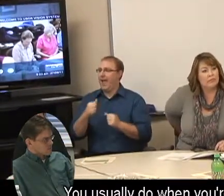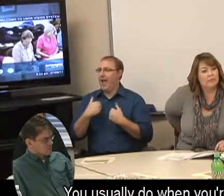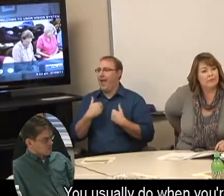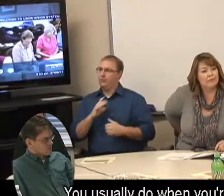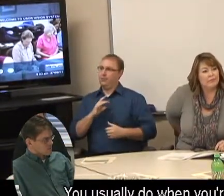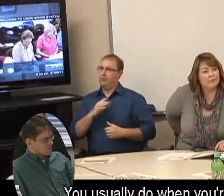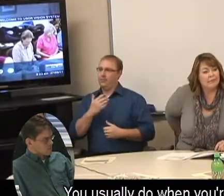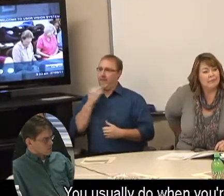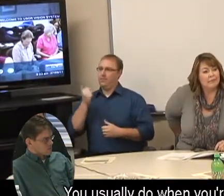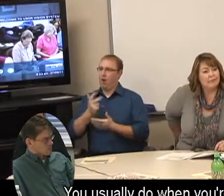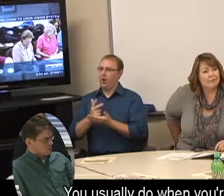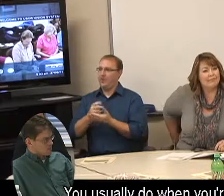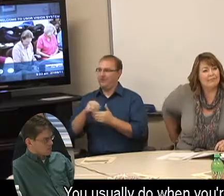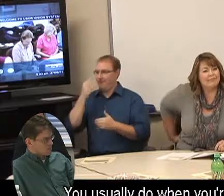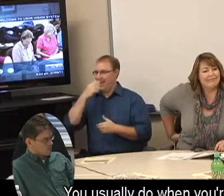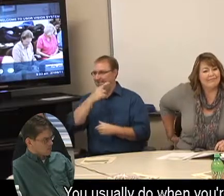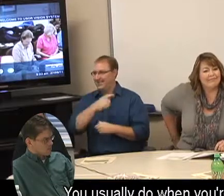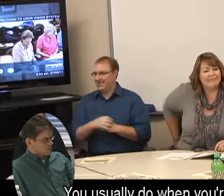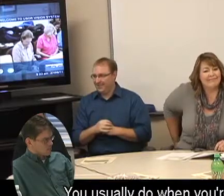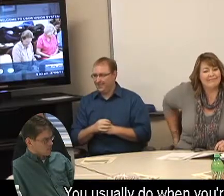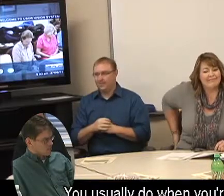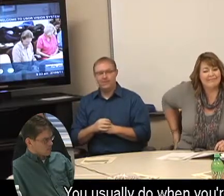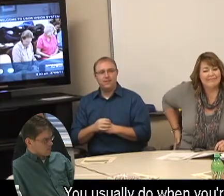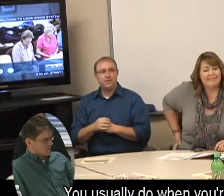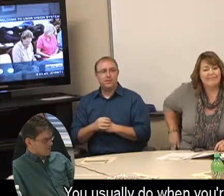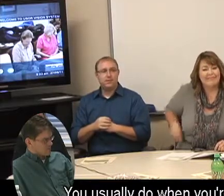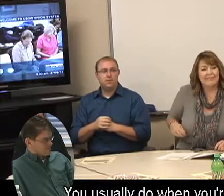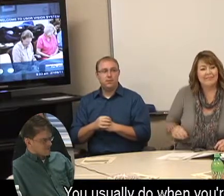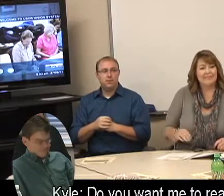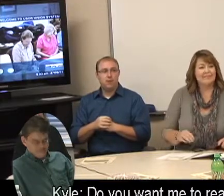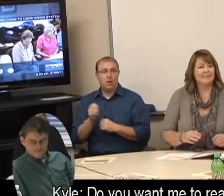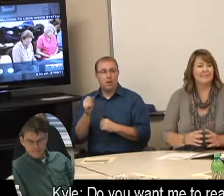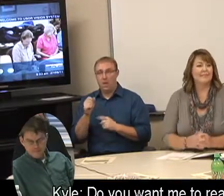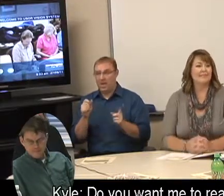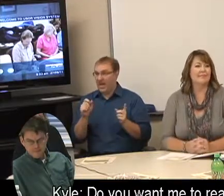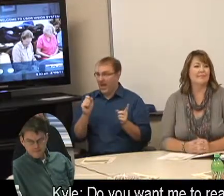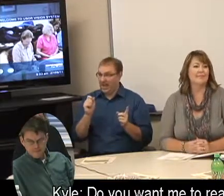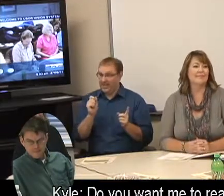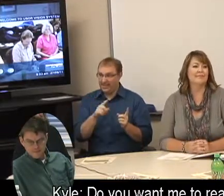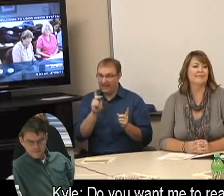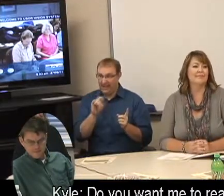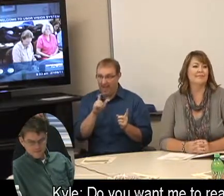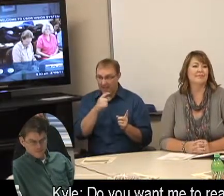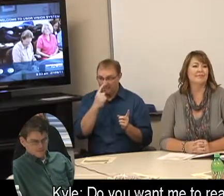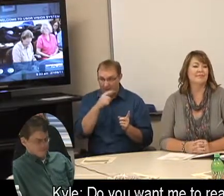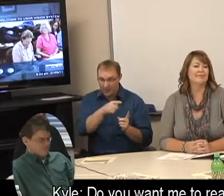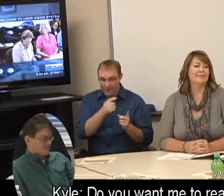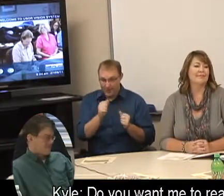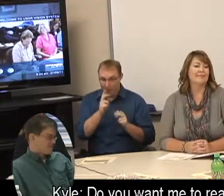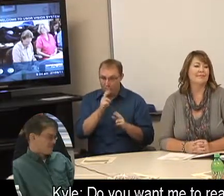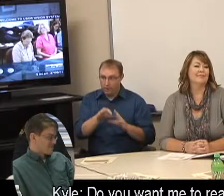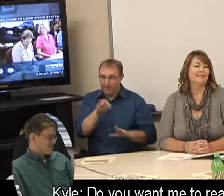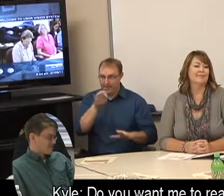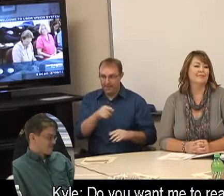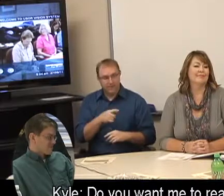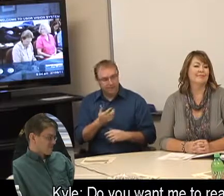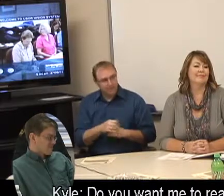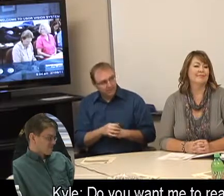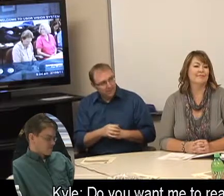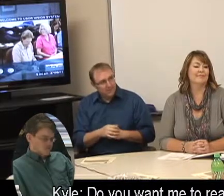out front. So, Kyle, would you do the honors? You usually do when you're here. That sounds good.